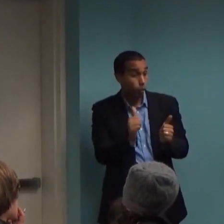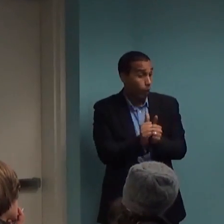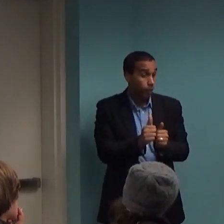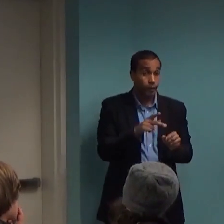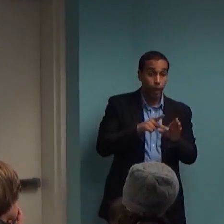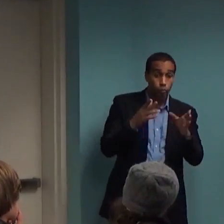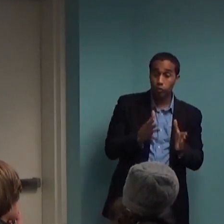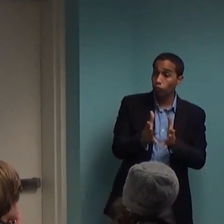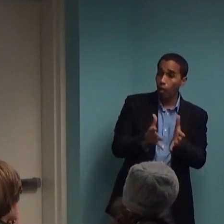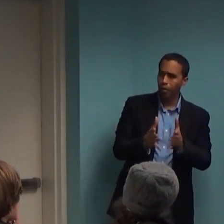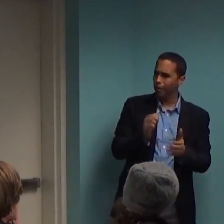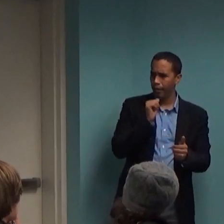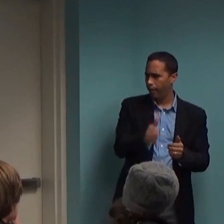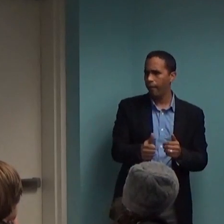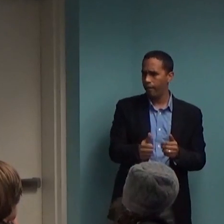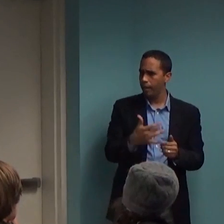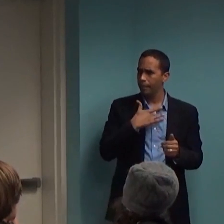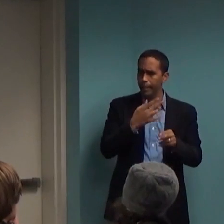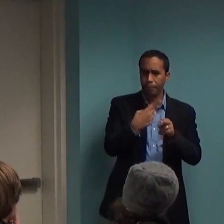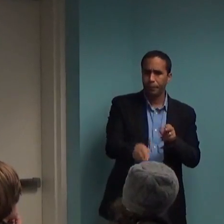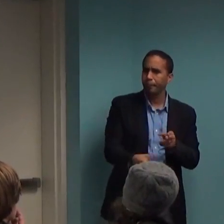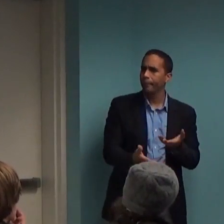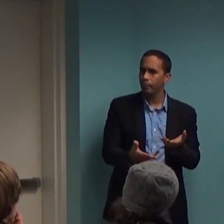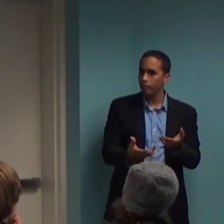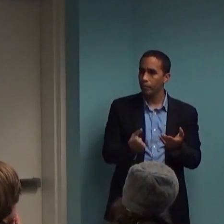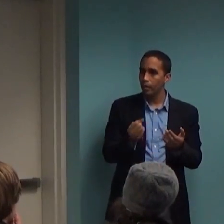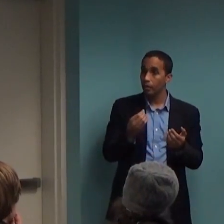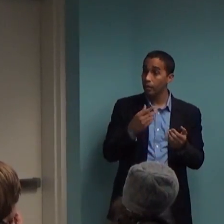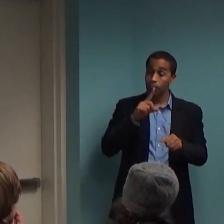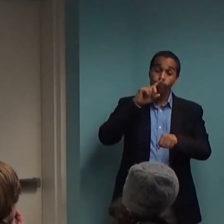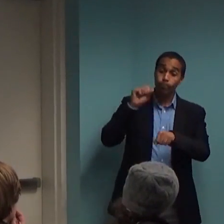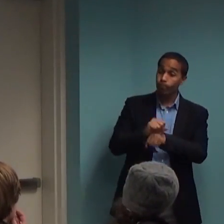comparison has been done to adequately test whether or not that's the case.